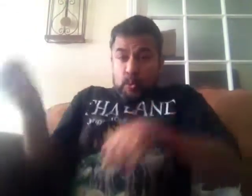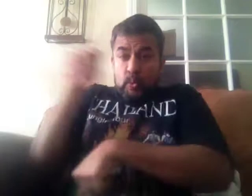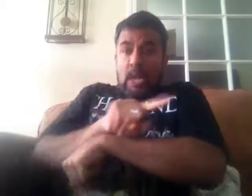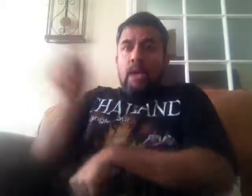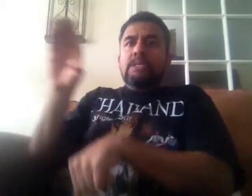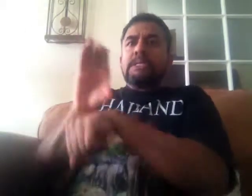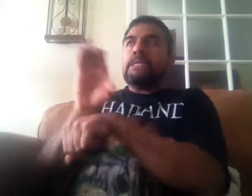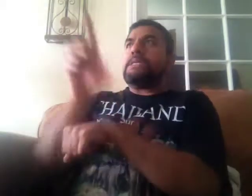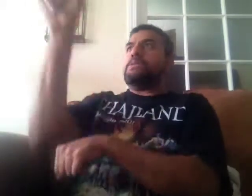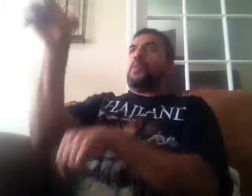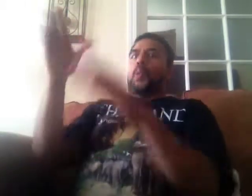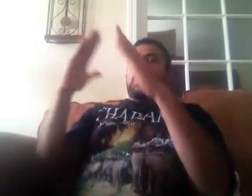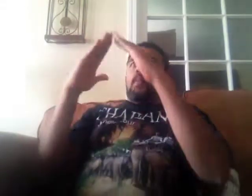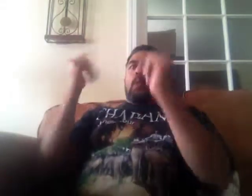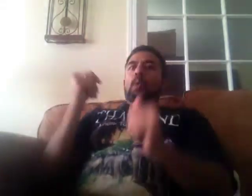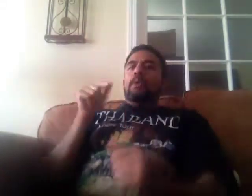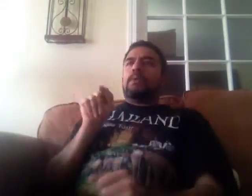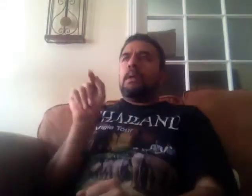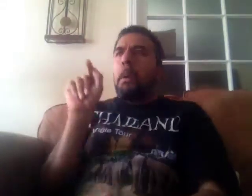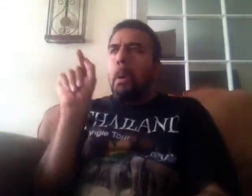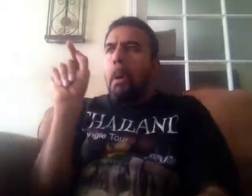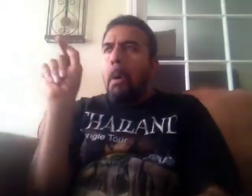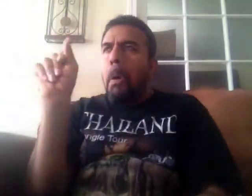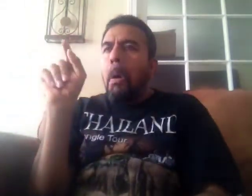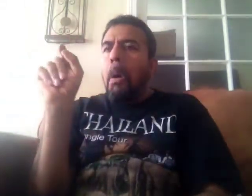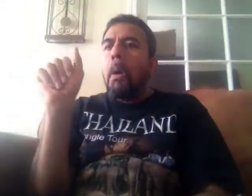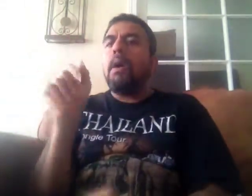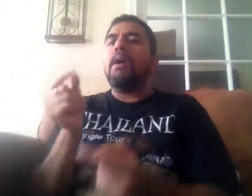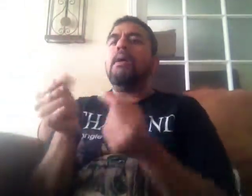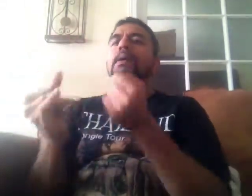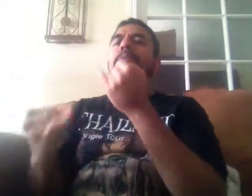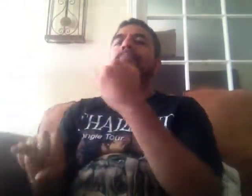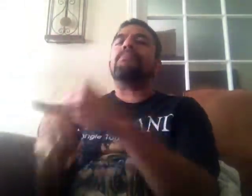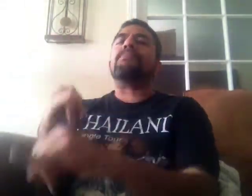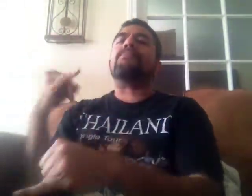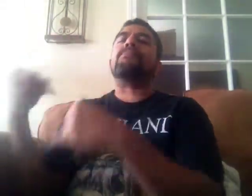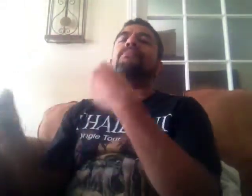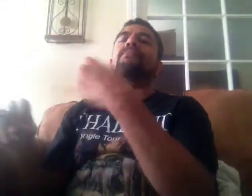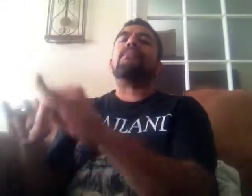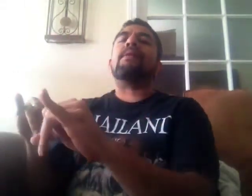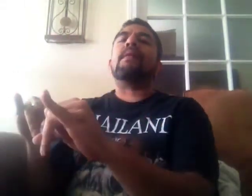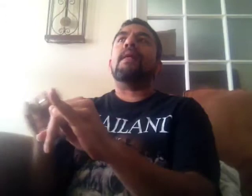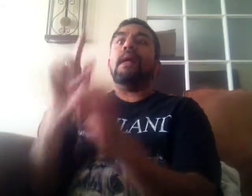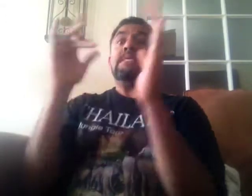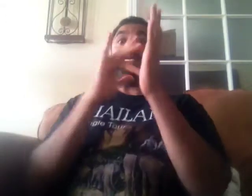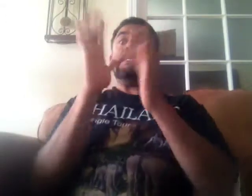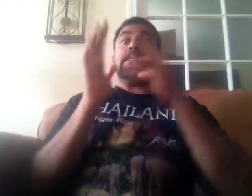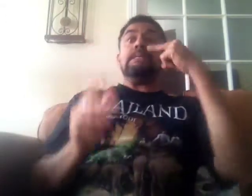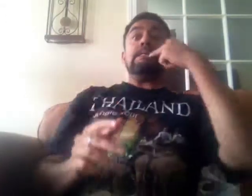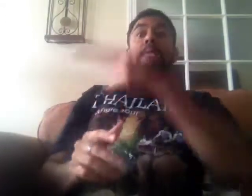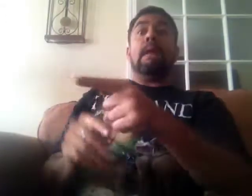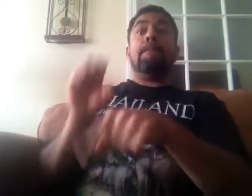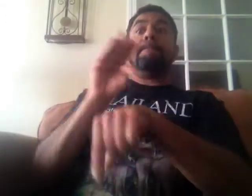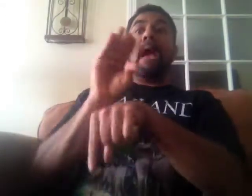fell off. I never think that. I could tell. You had red